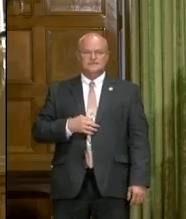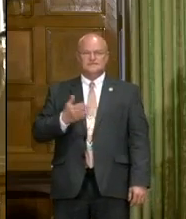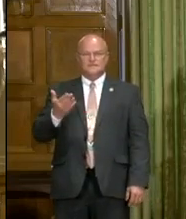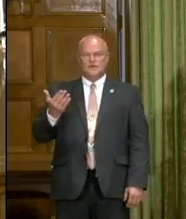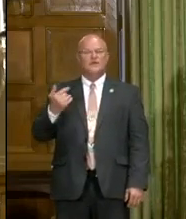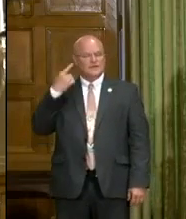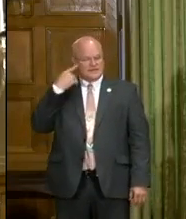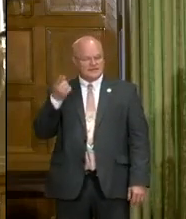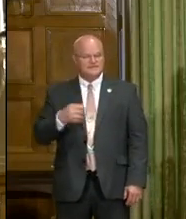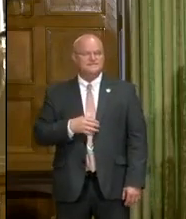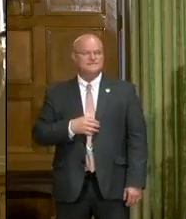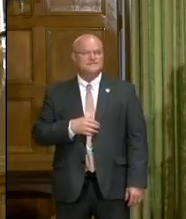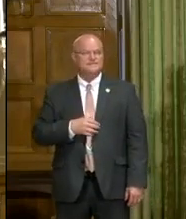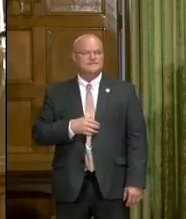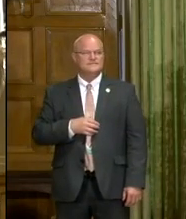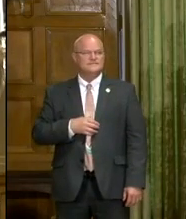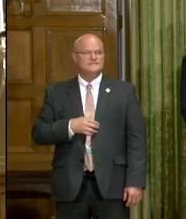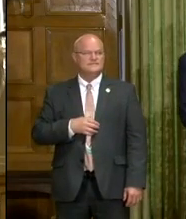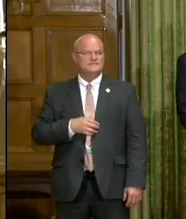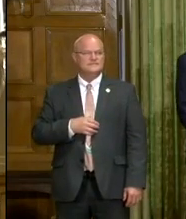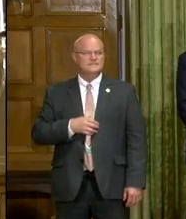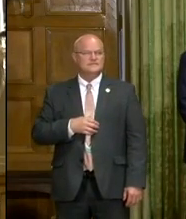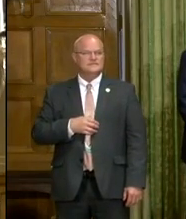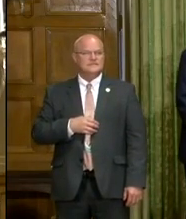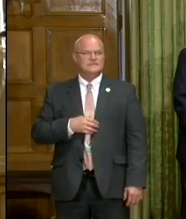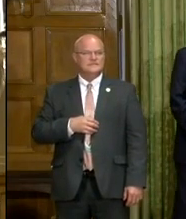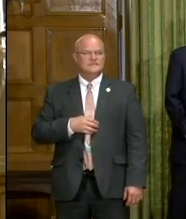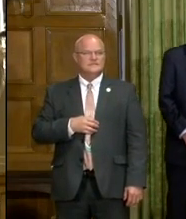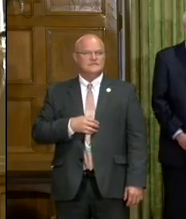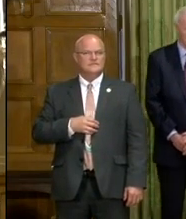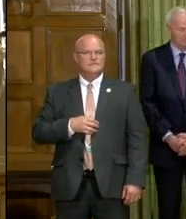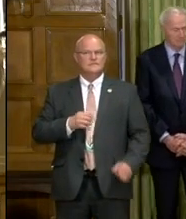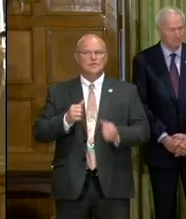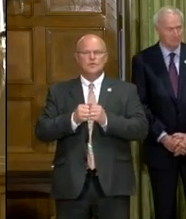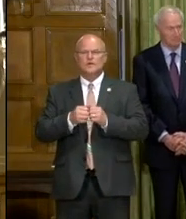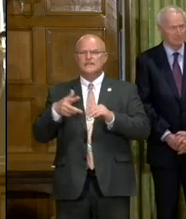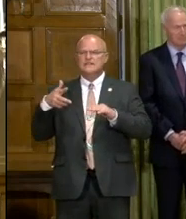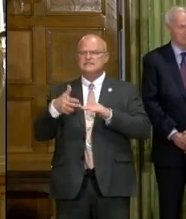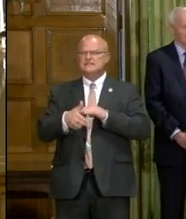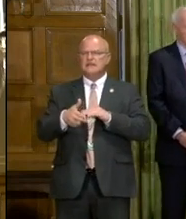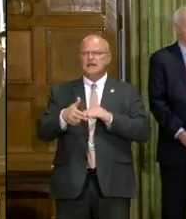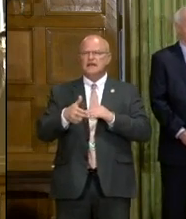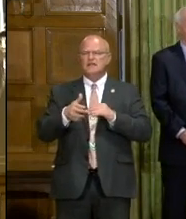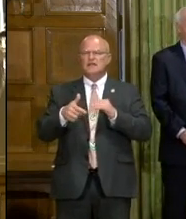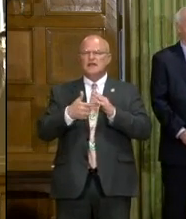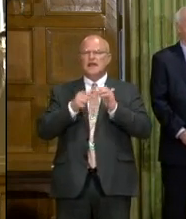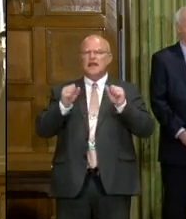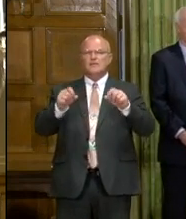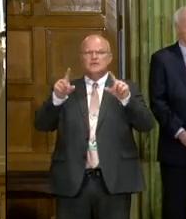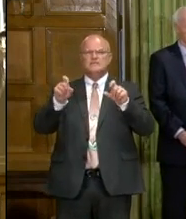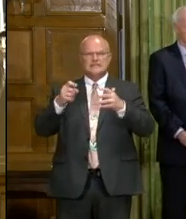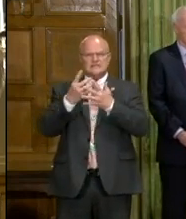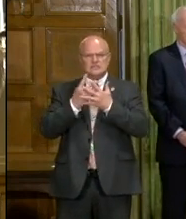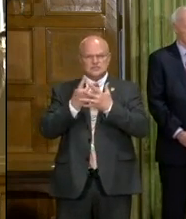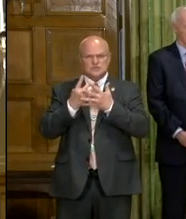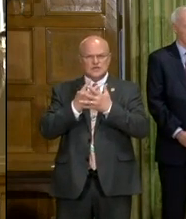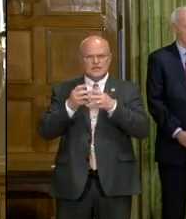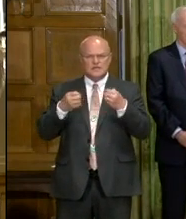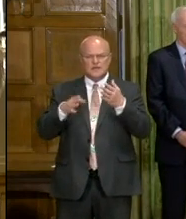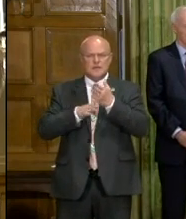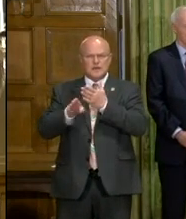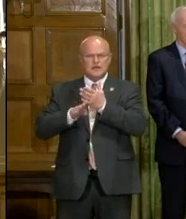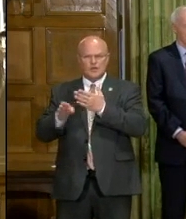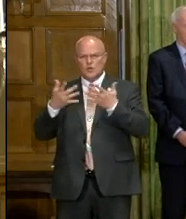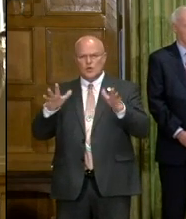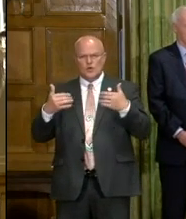Go ahead. listening. So. All right. With this cut and cancel. Will it enable testing and screening for minorities